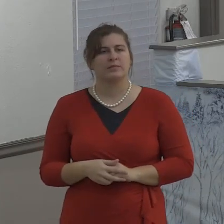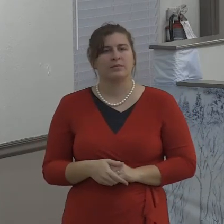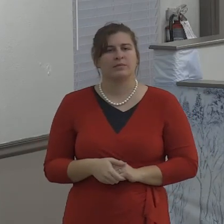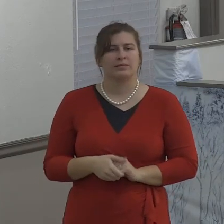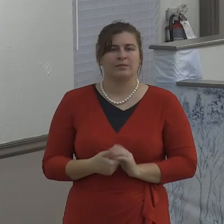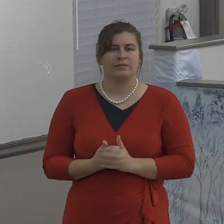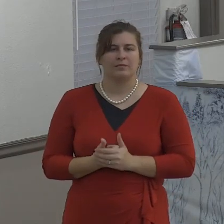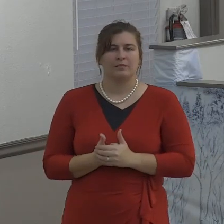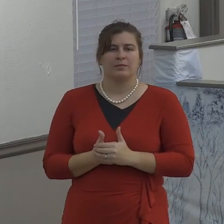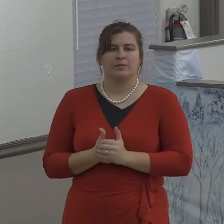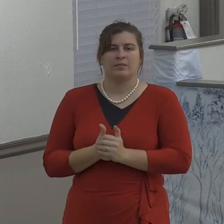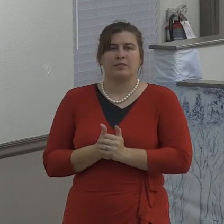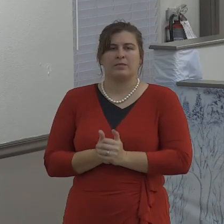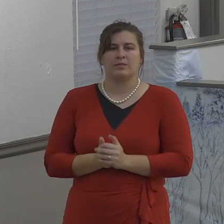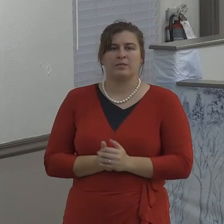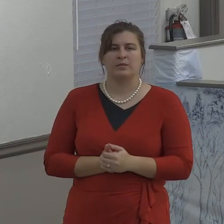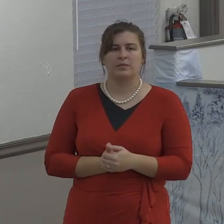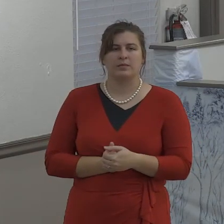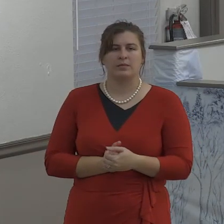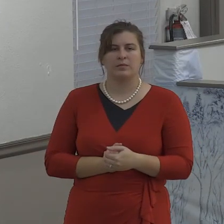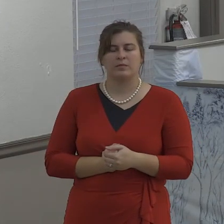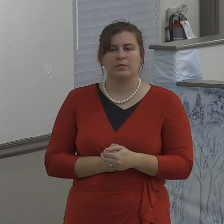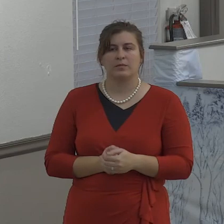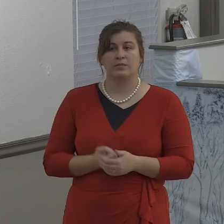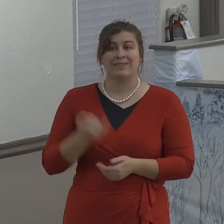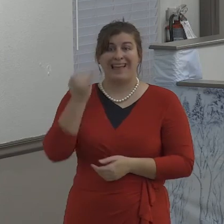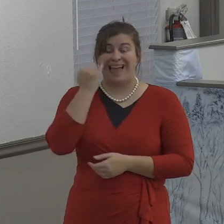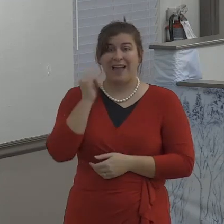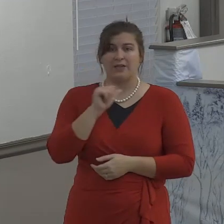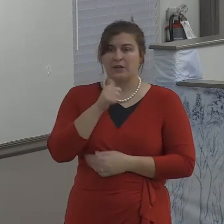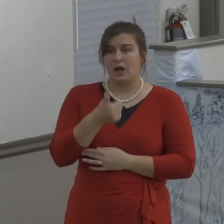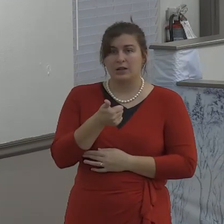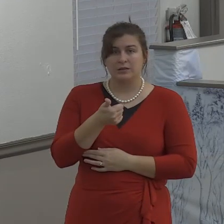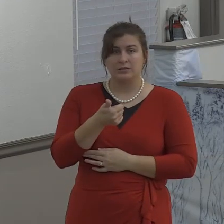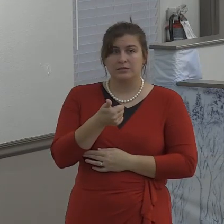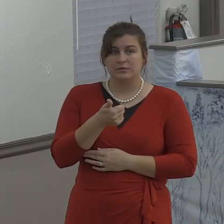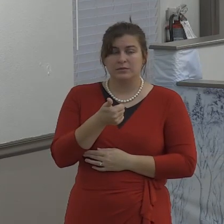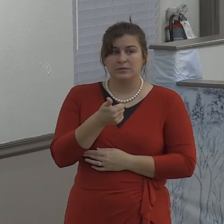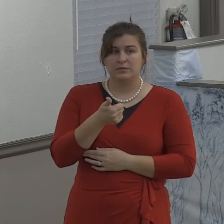to me this message is very very very powerful